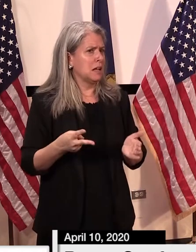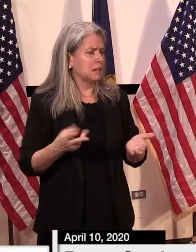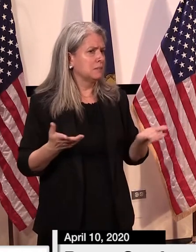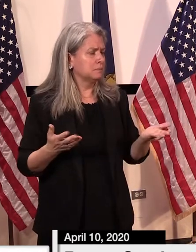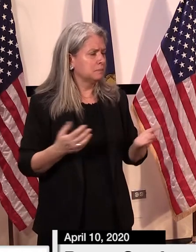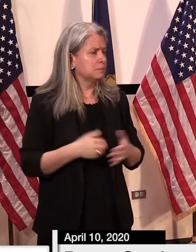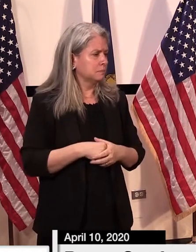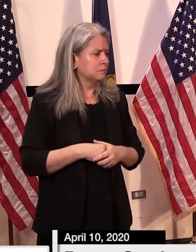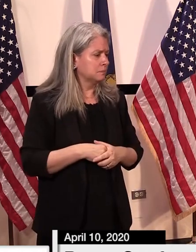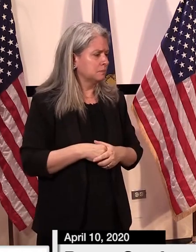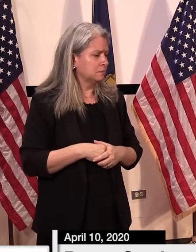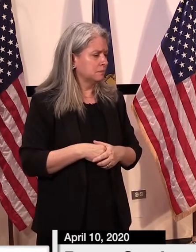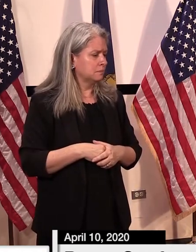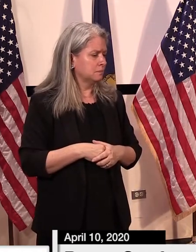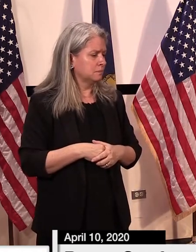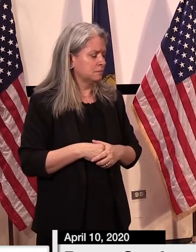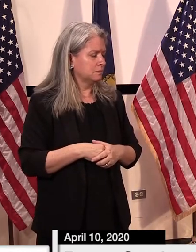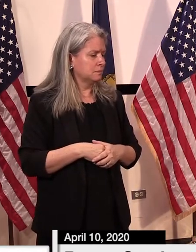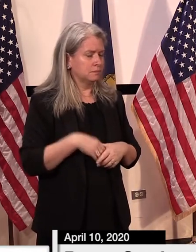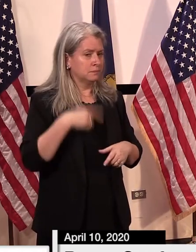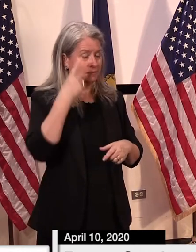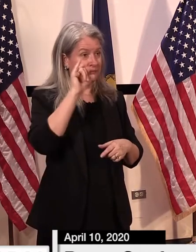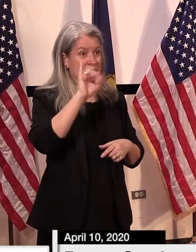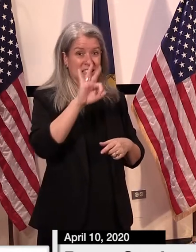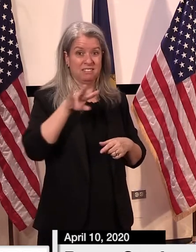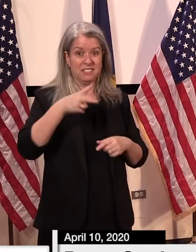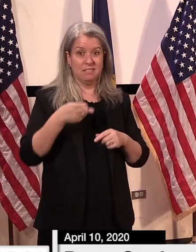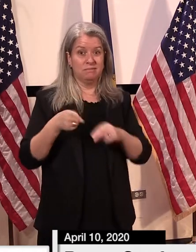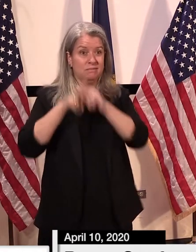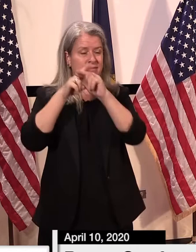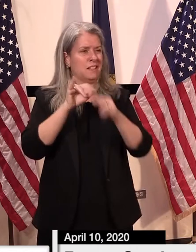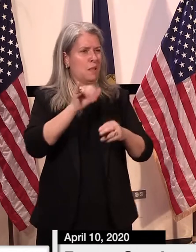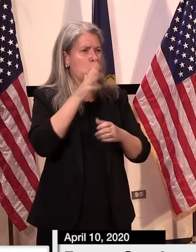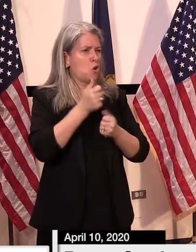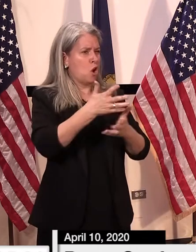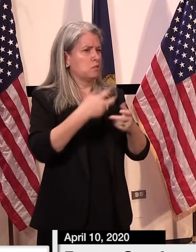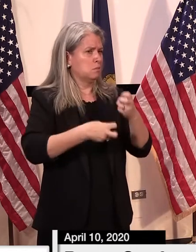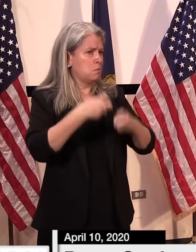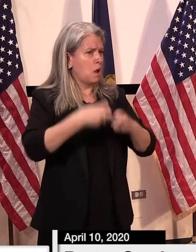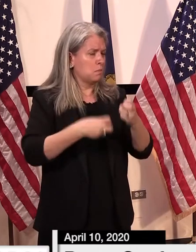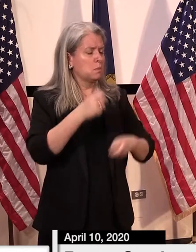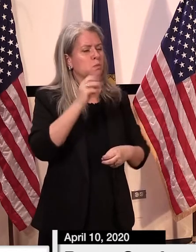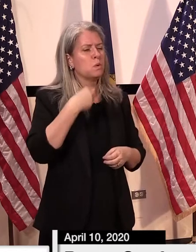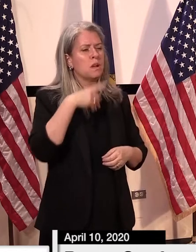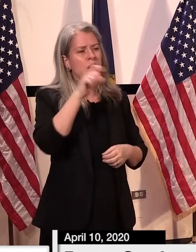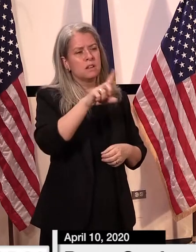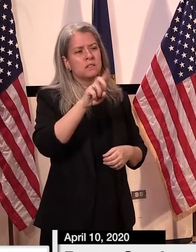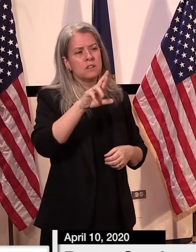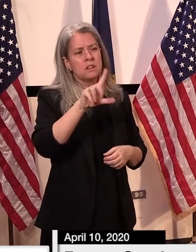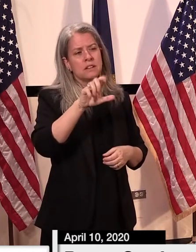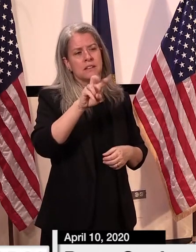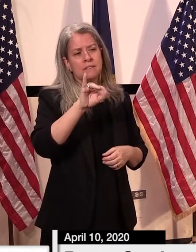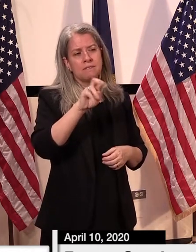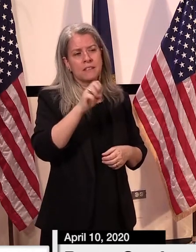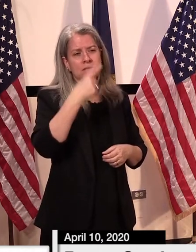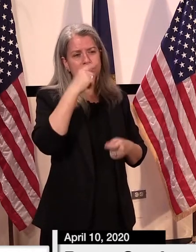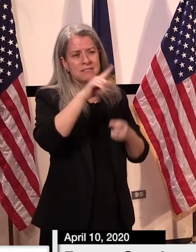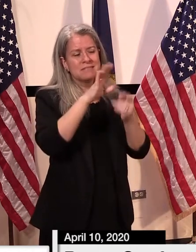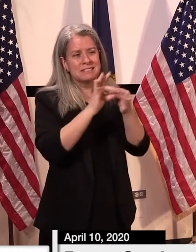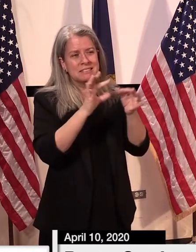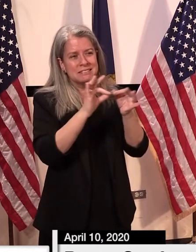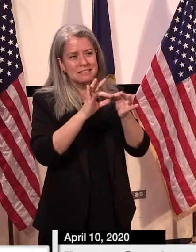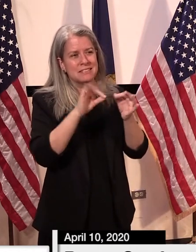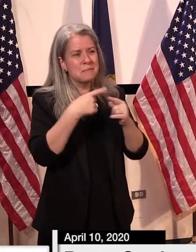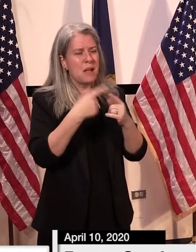get would have a there would be a problem with that if you had a second spike i'd like to ask dr levine to just say a little bit